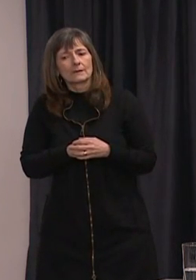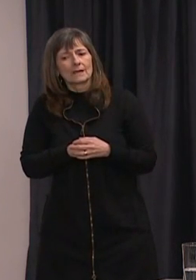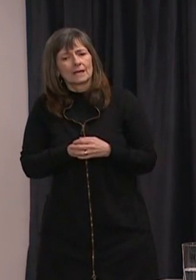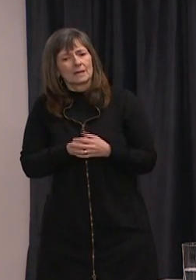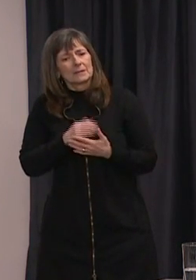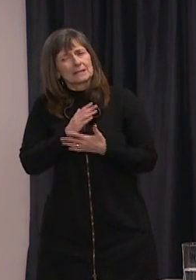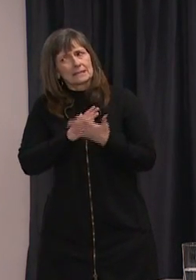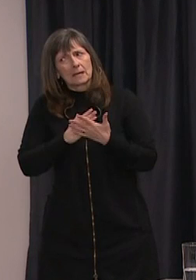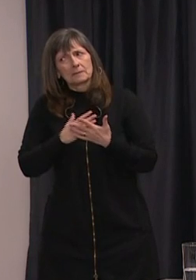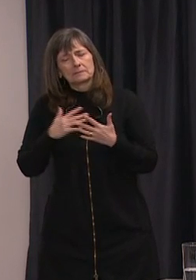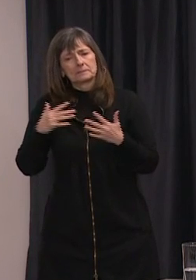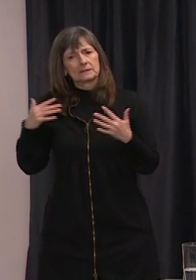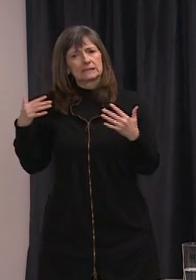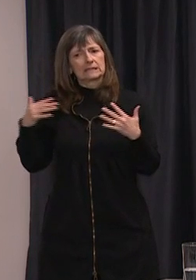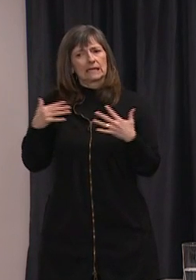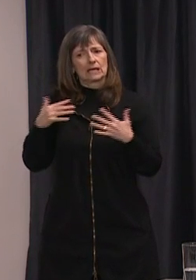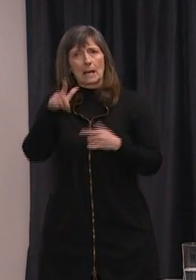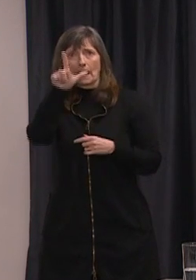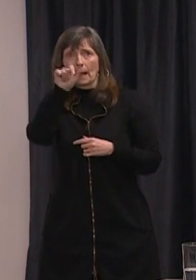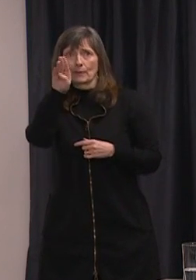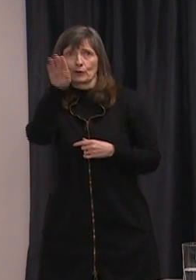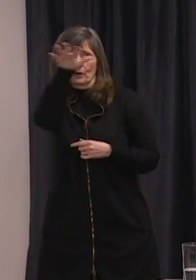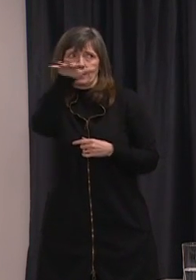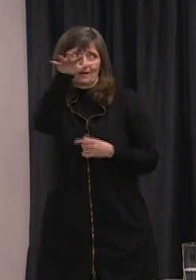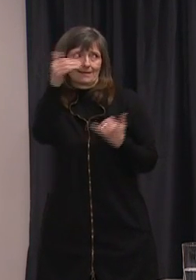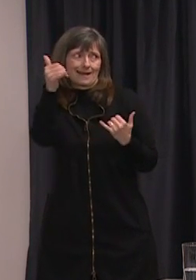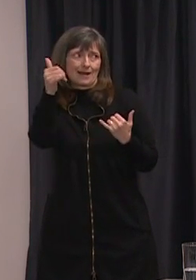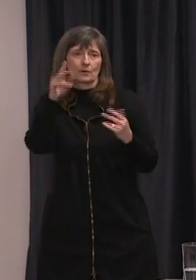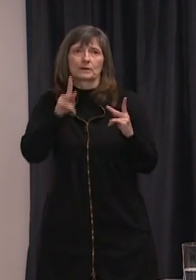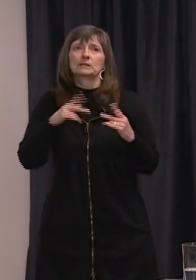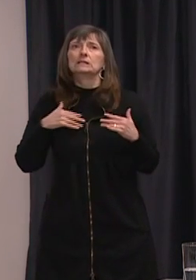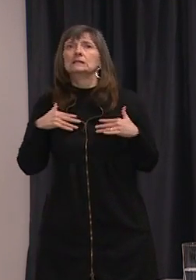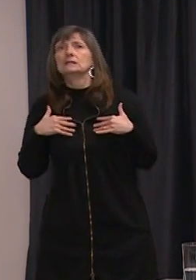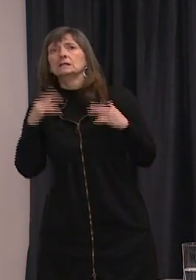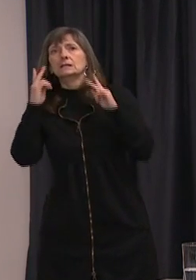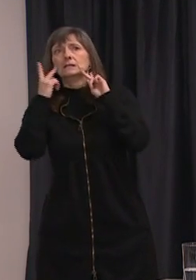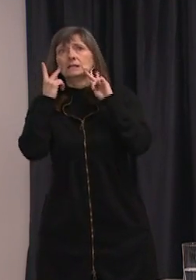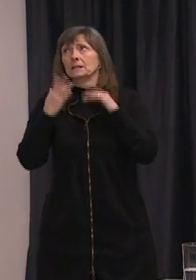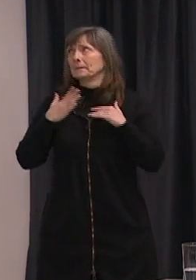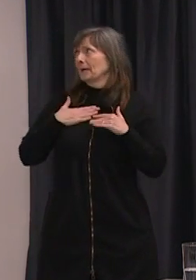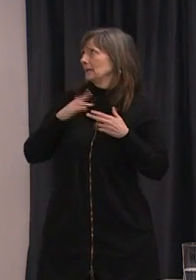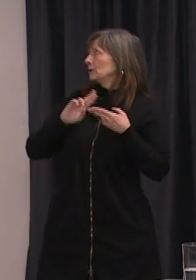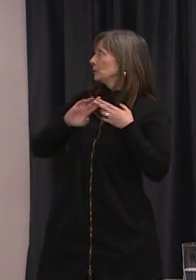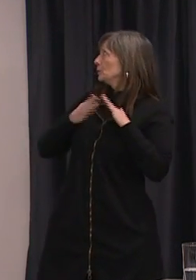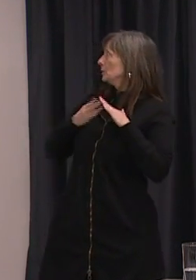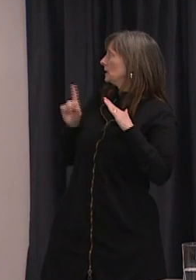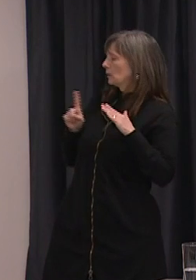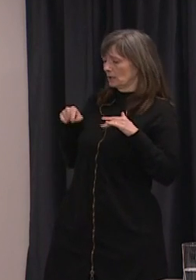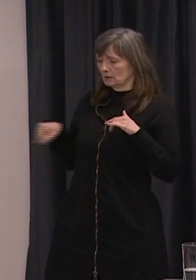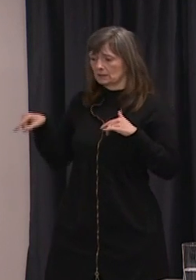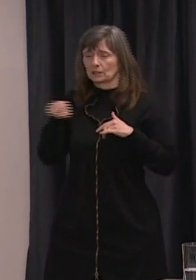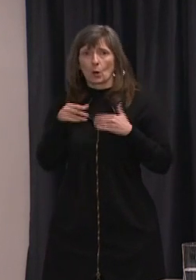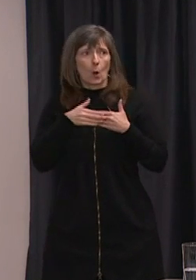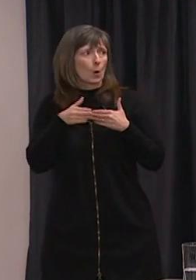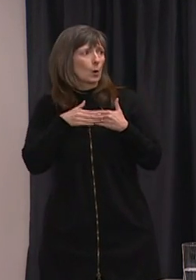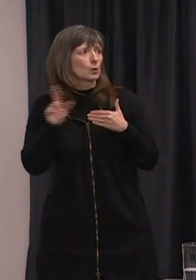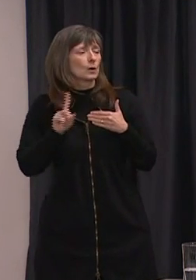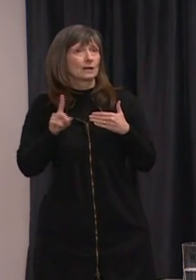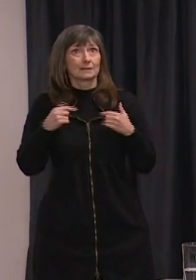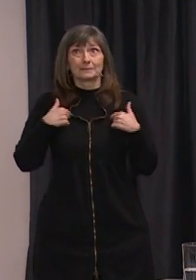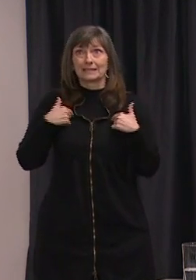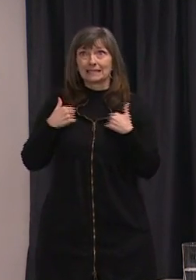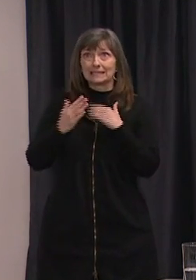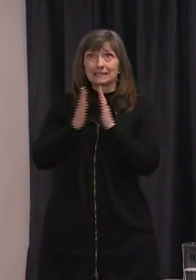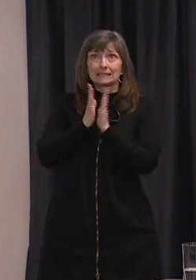and even sometimes even panic within the Labrador area right now because people are saying I don't know if it's my community where these people are, how do I know if